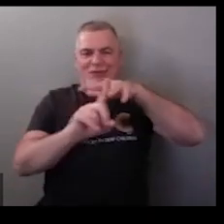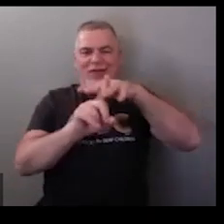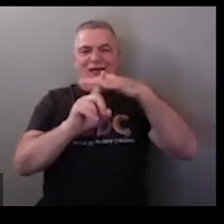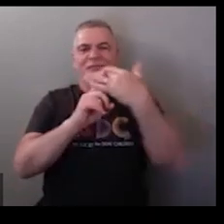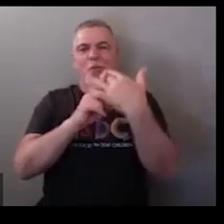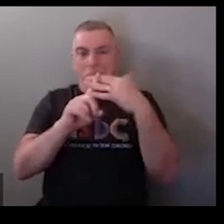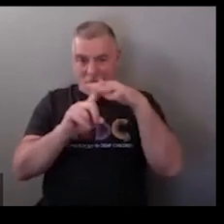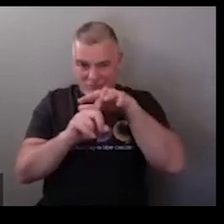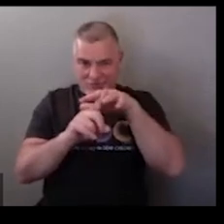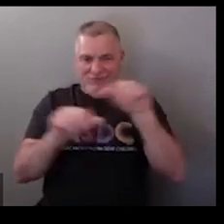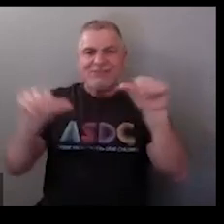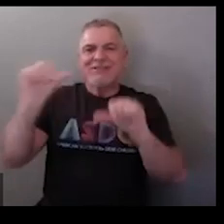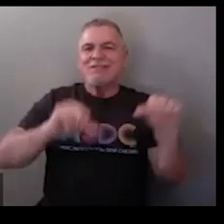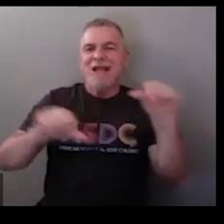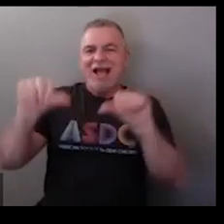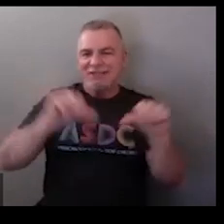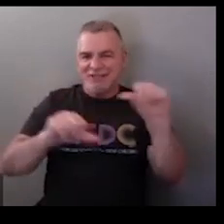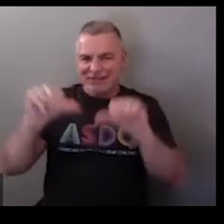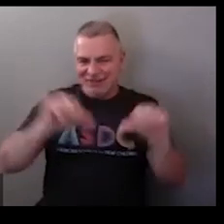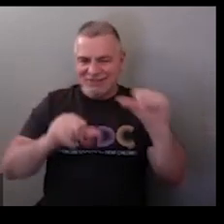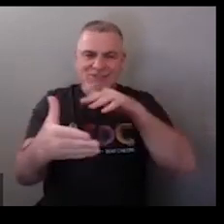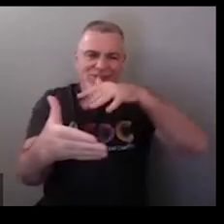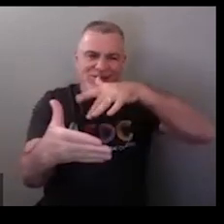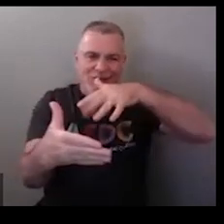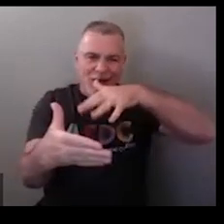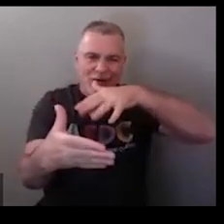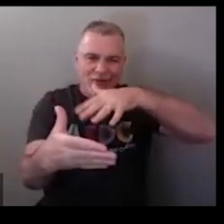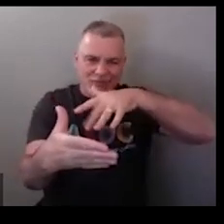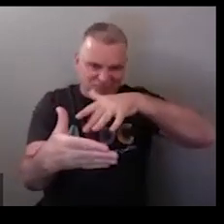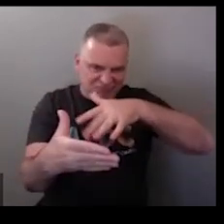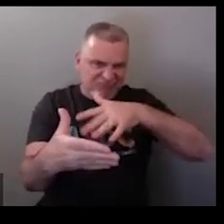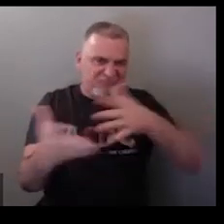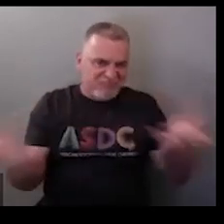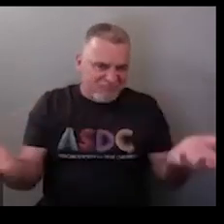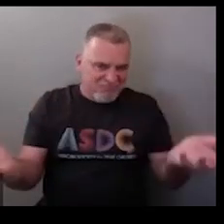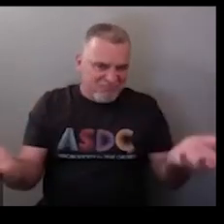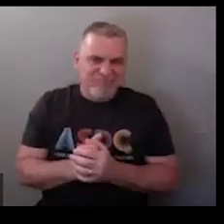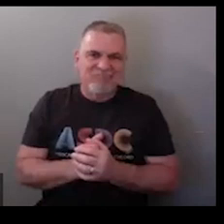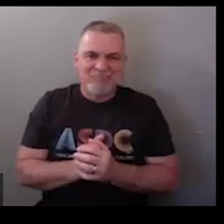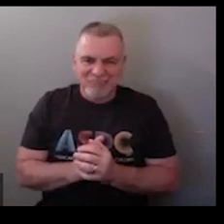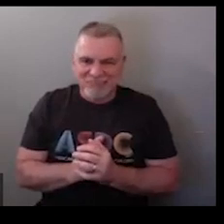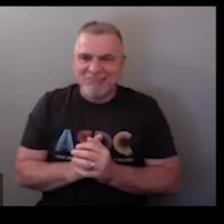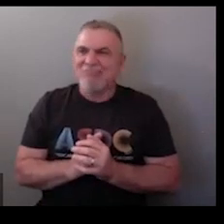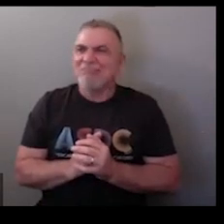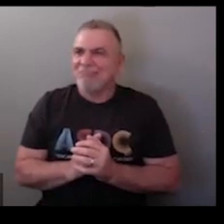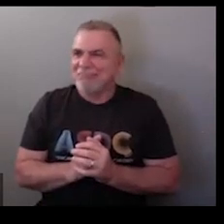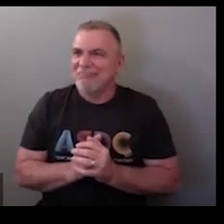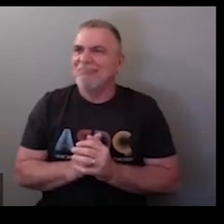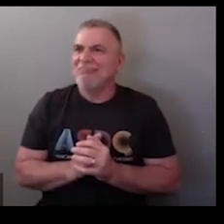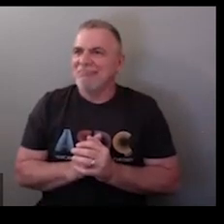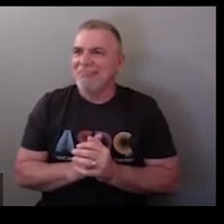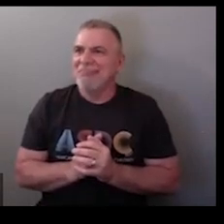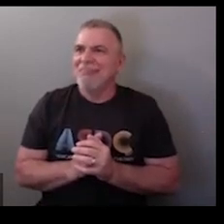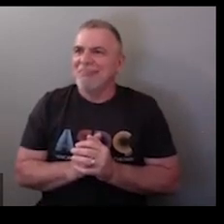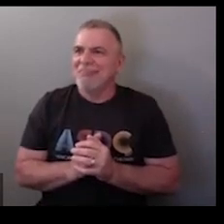things that are surrounding me that would be environmental science okay and then law